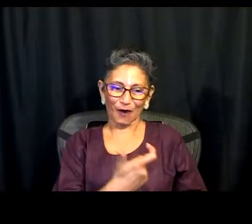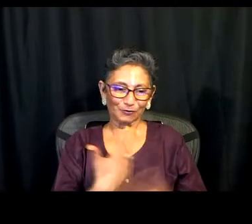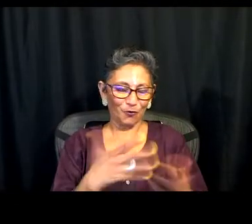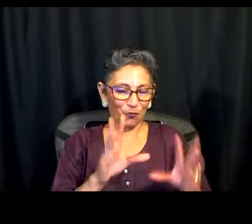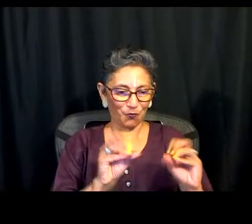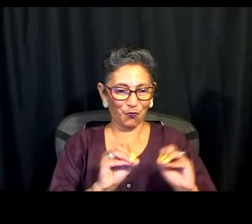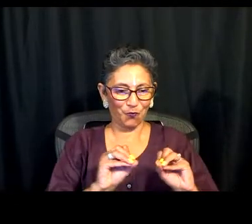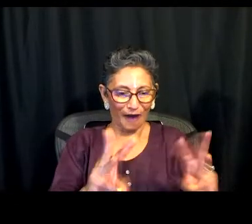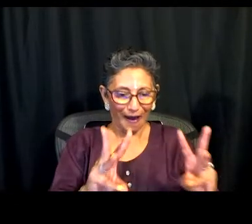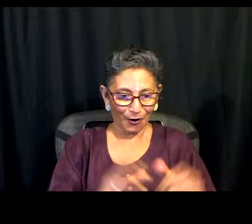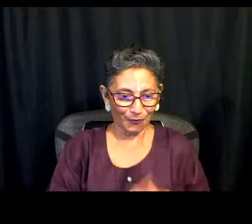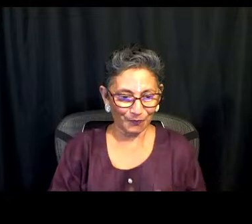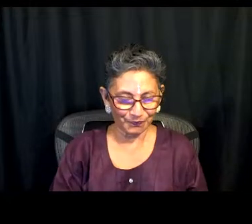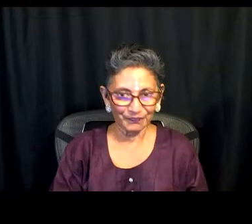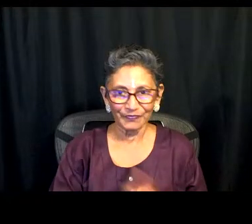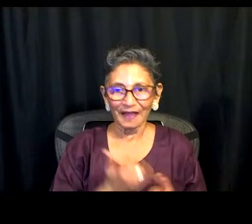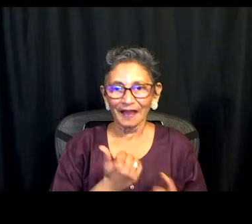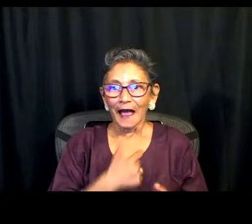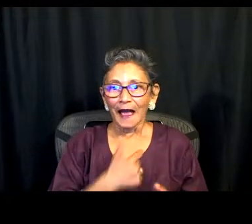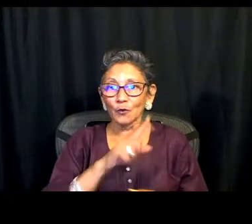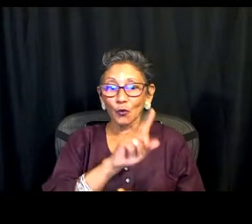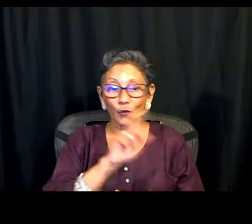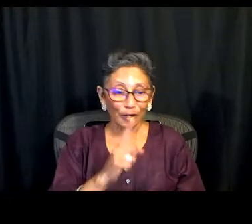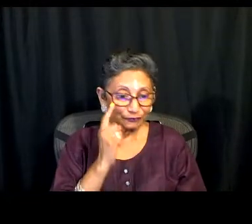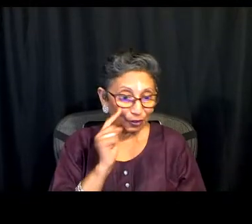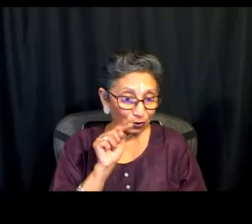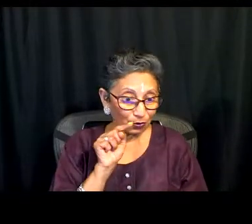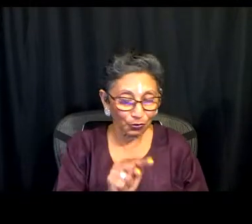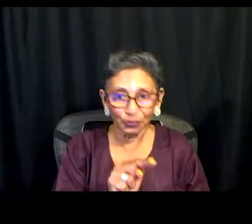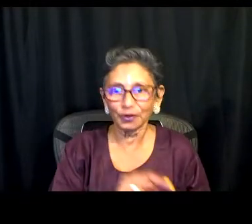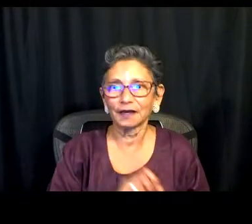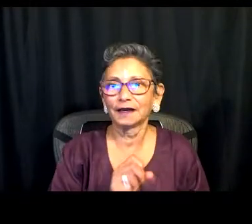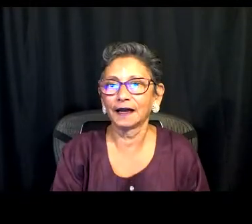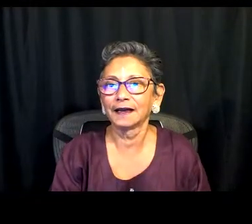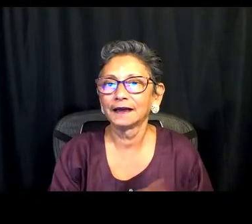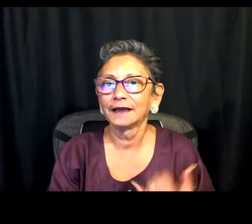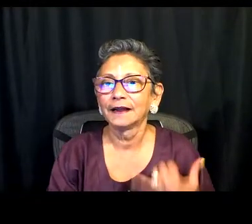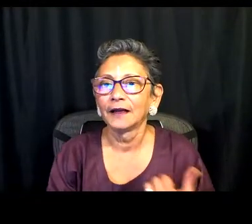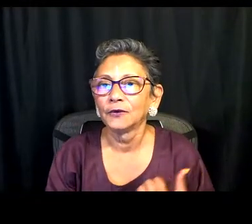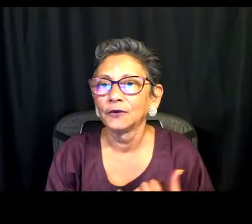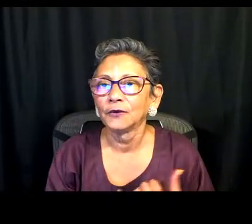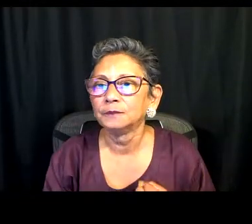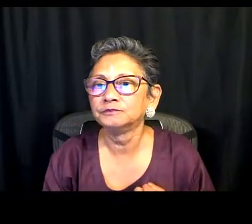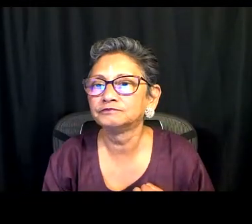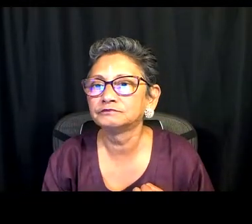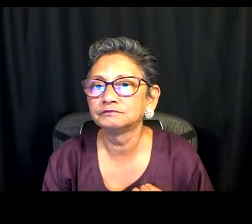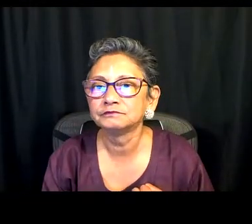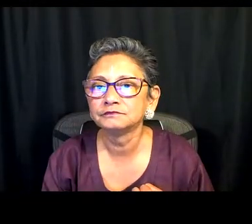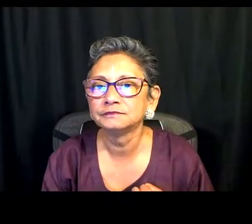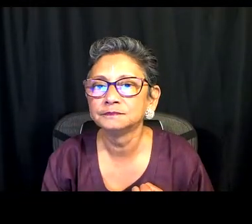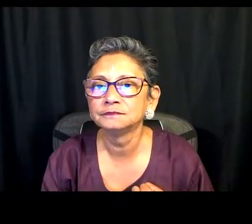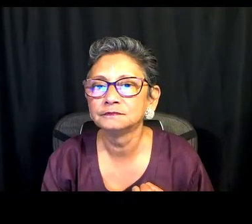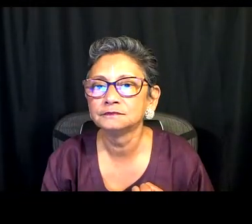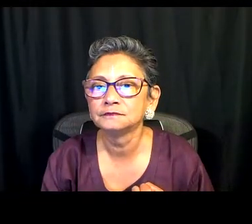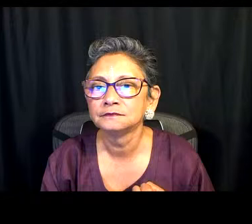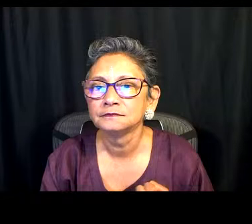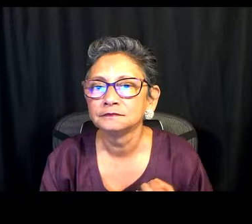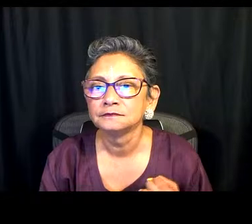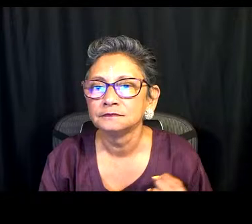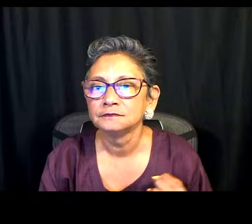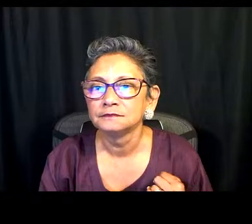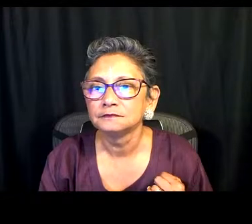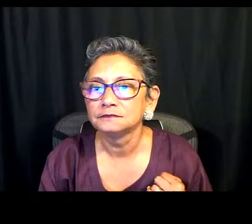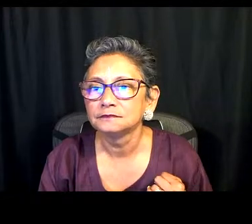kavita speaking hi again everyone wow i've been watching your presentation mallory and